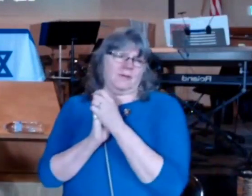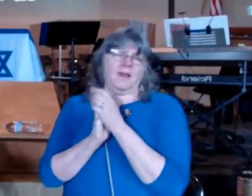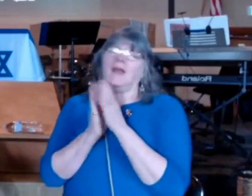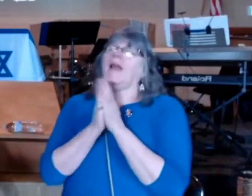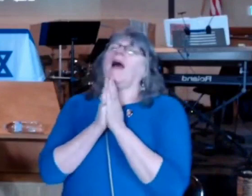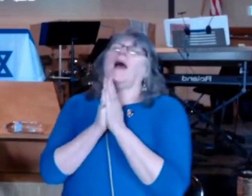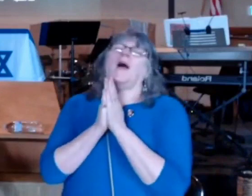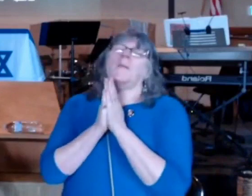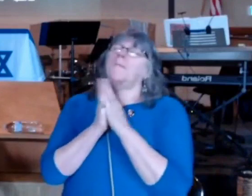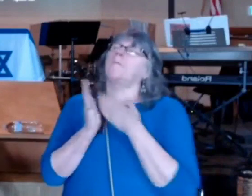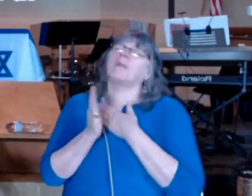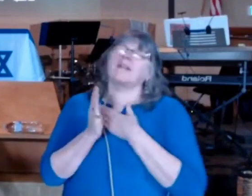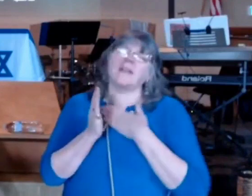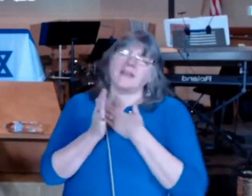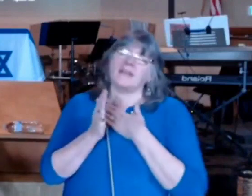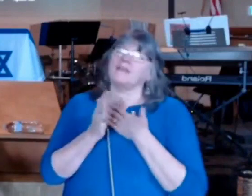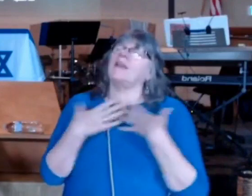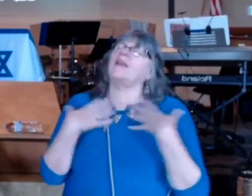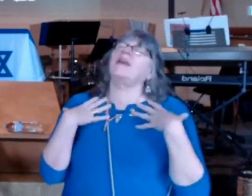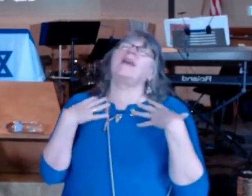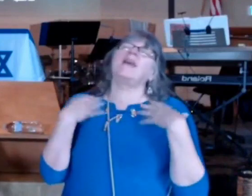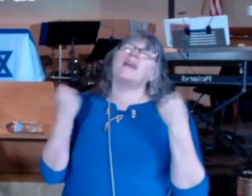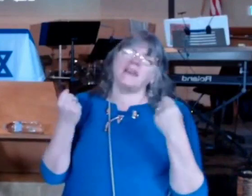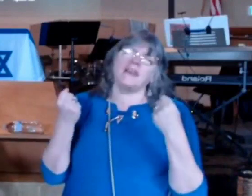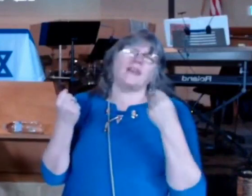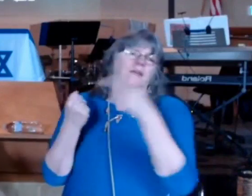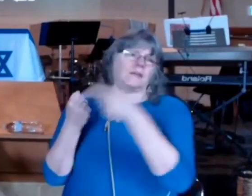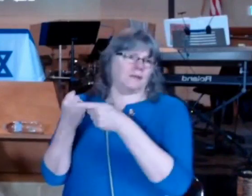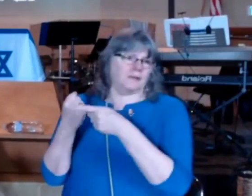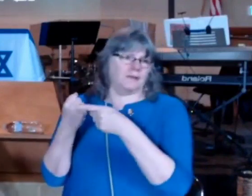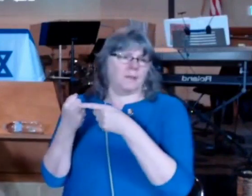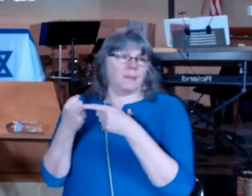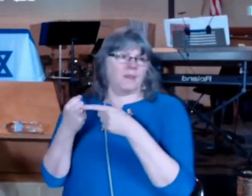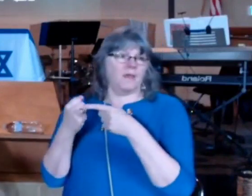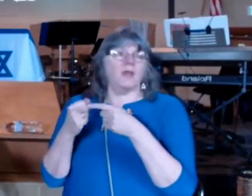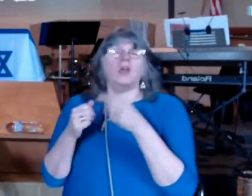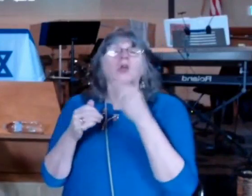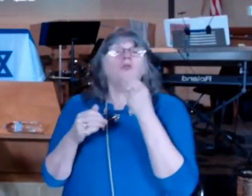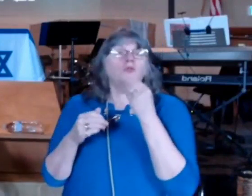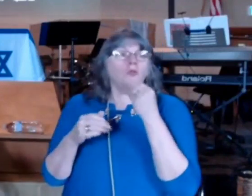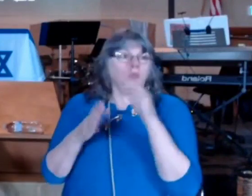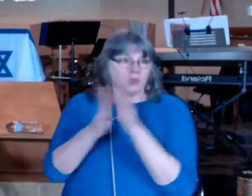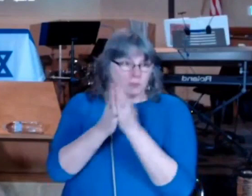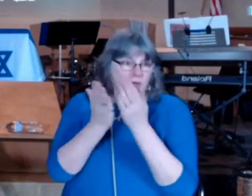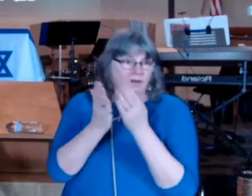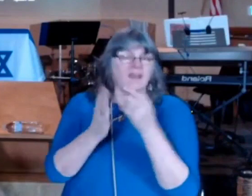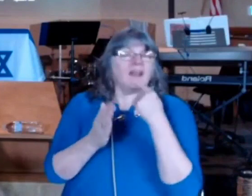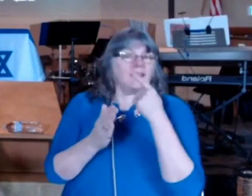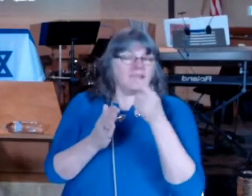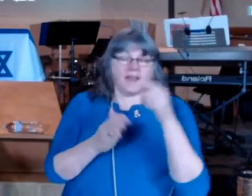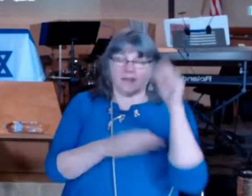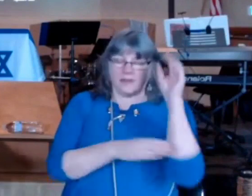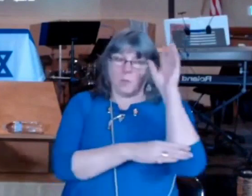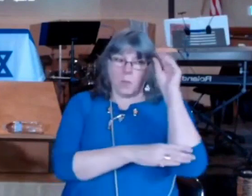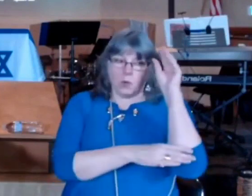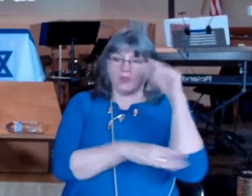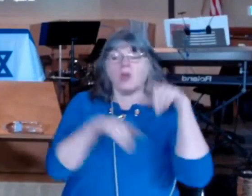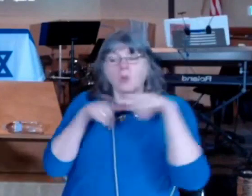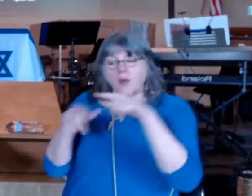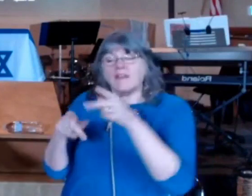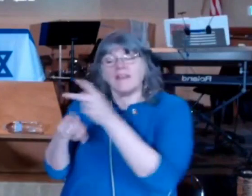went himself to care for her that's not written but it's in Jewish books you know so